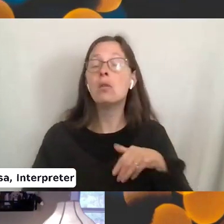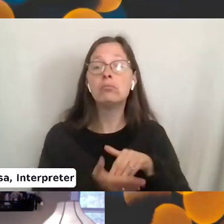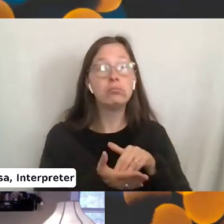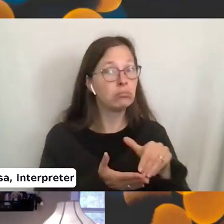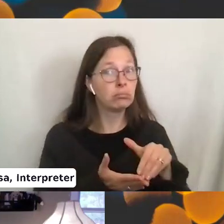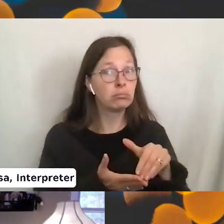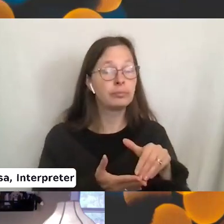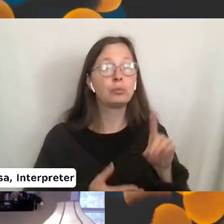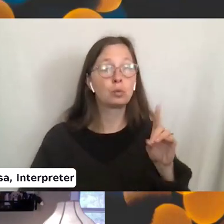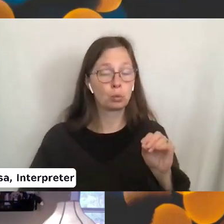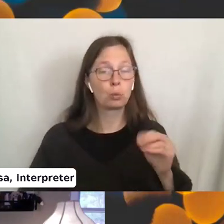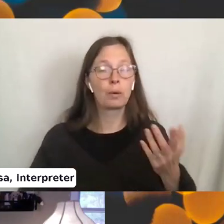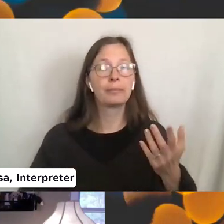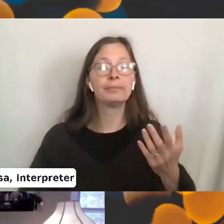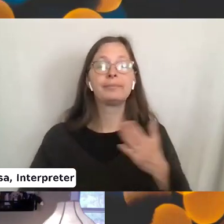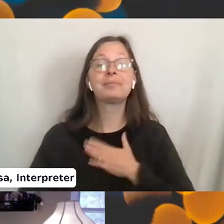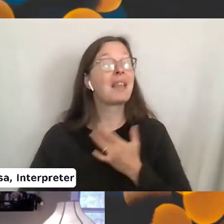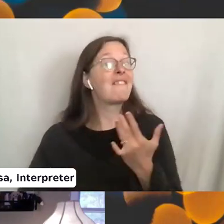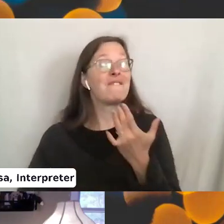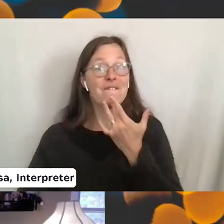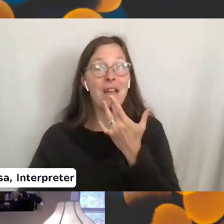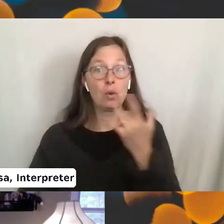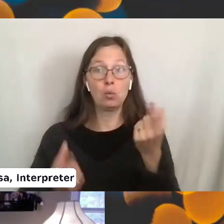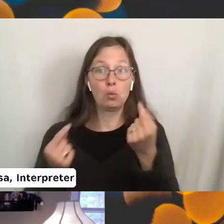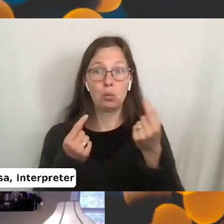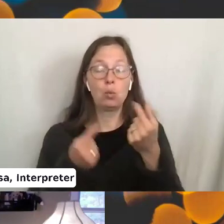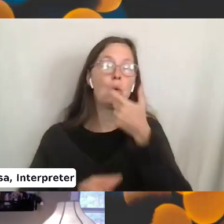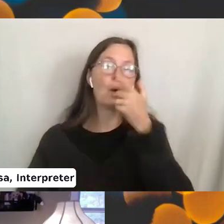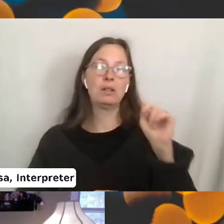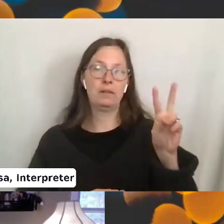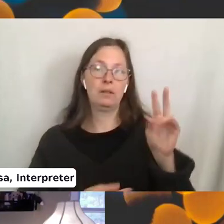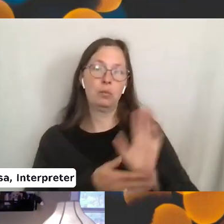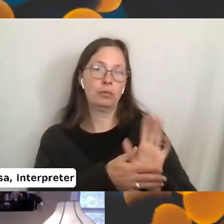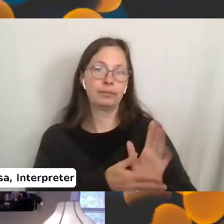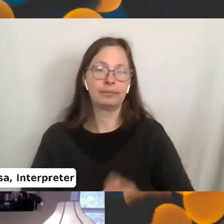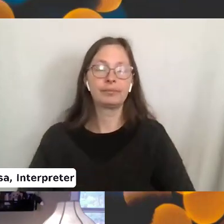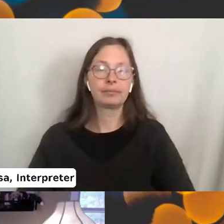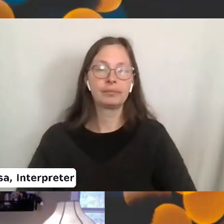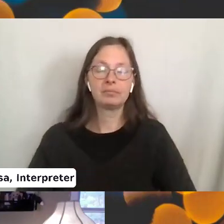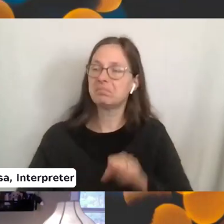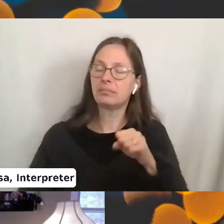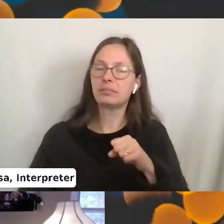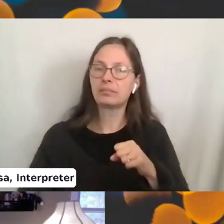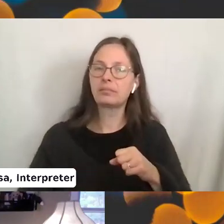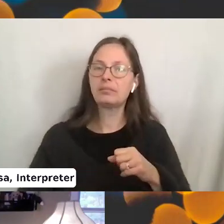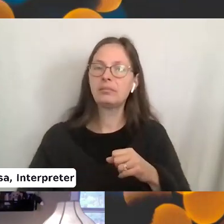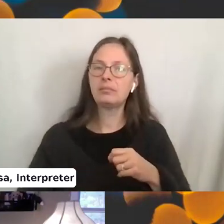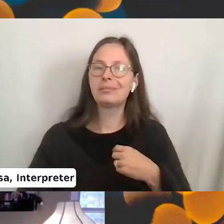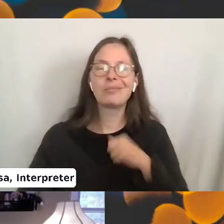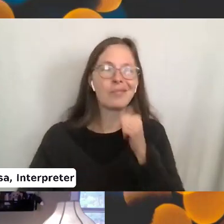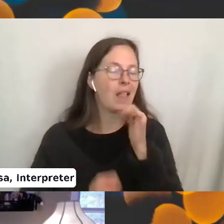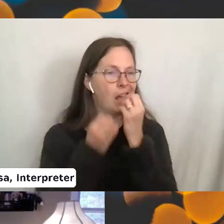my favorite thing to do while I knit is watch TV and movies. It keeps me from like chewing on my